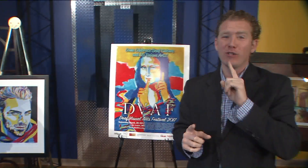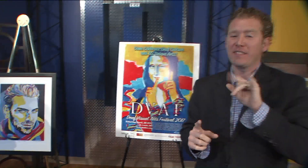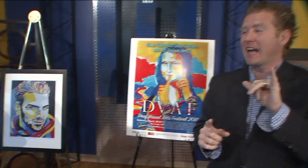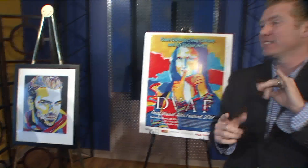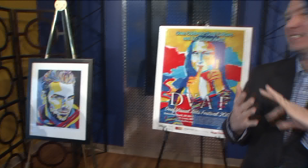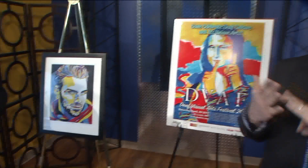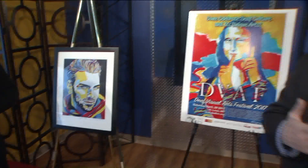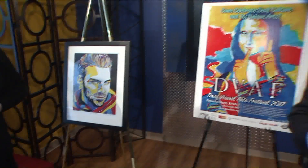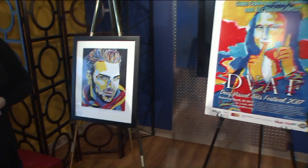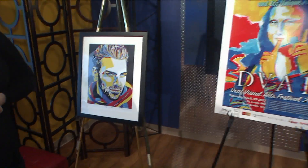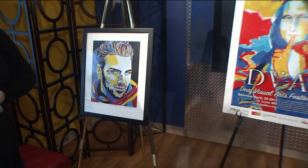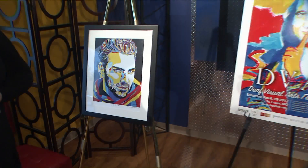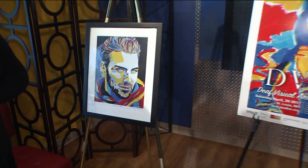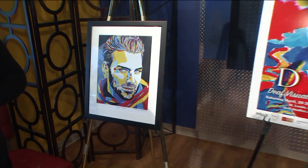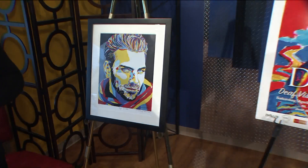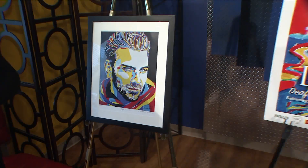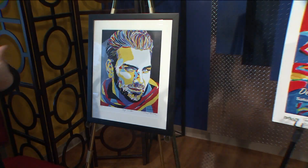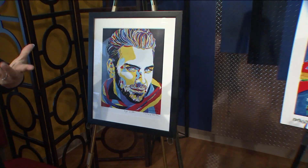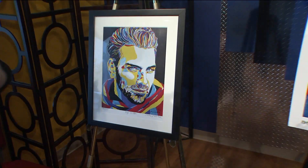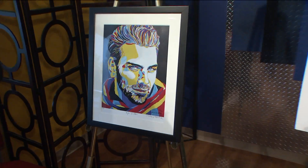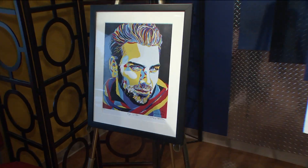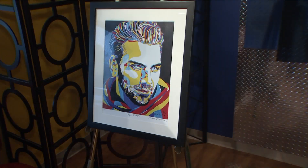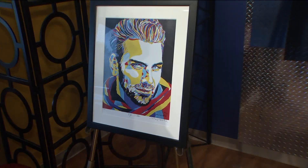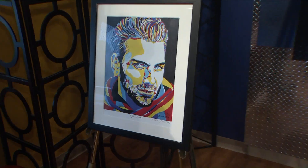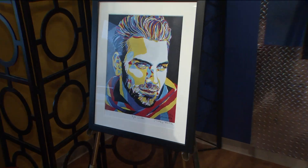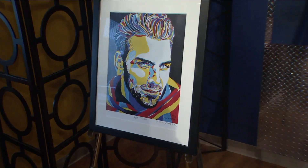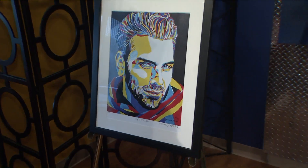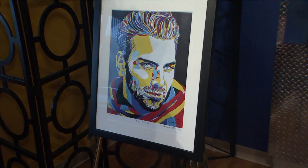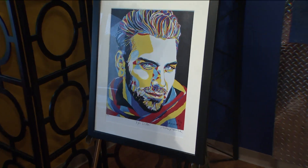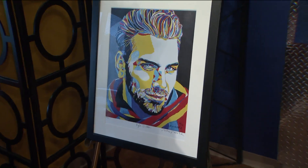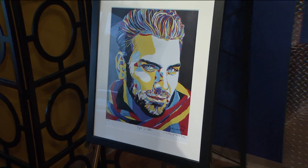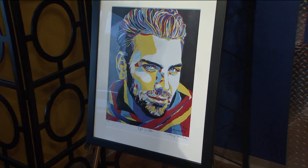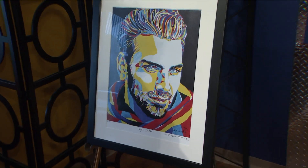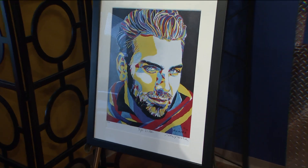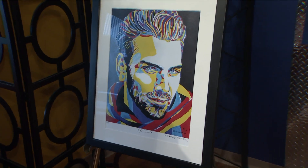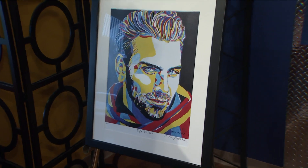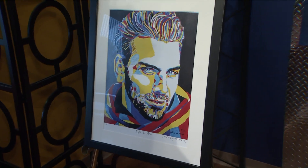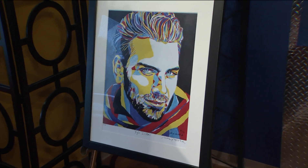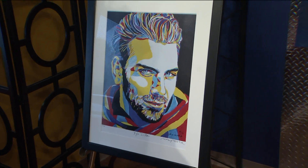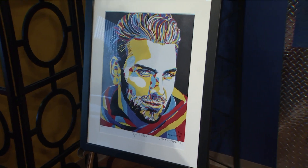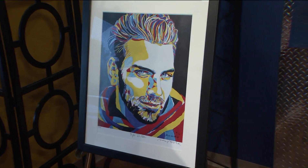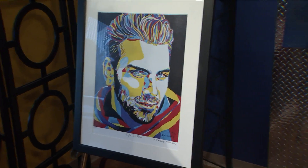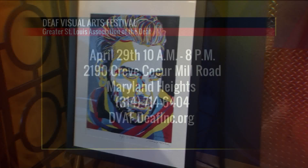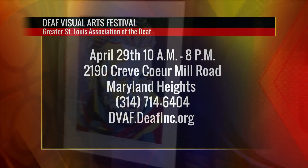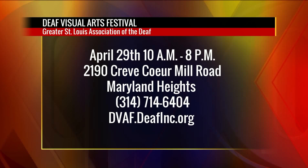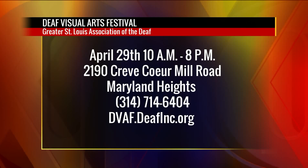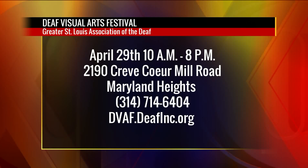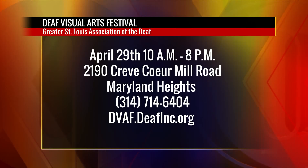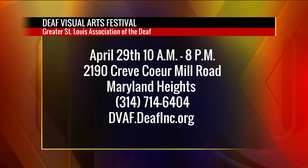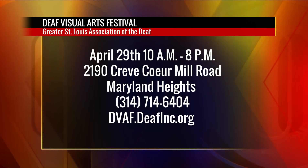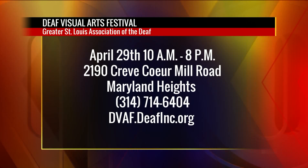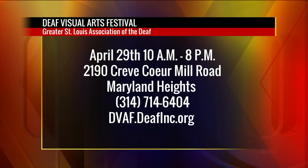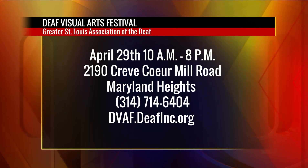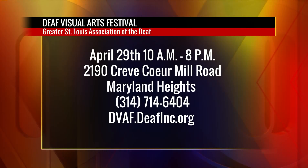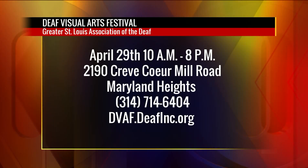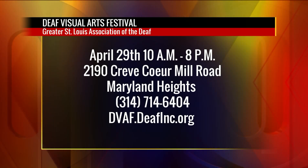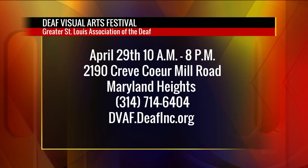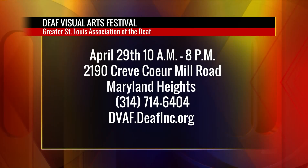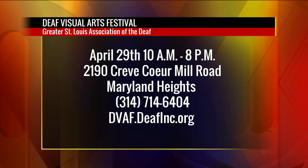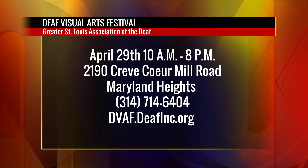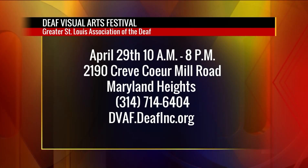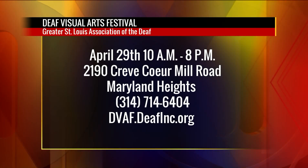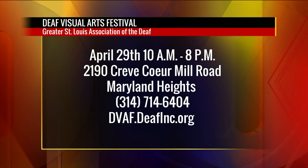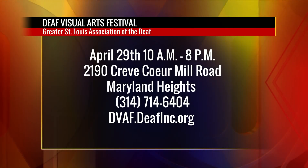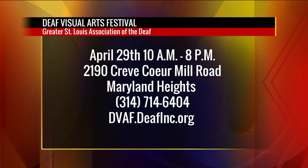We're doing deaf classes for them. So, really, we're really excited about this. Alright, everyone. We have the Deaf Visual Arts Festival, Greater St.